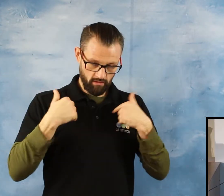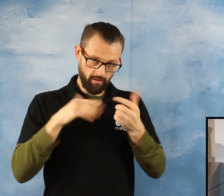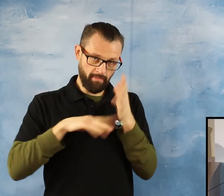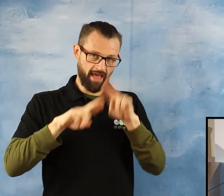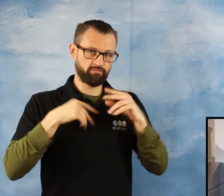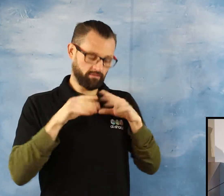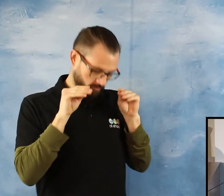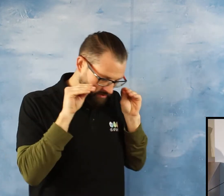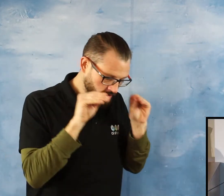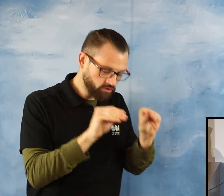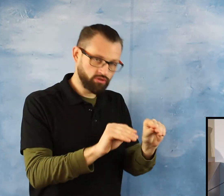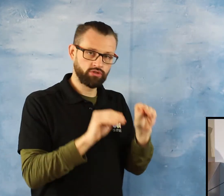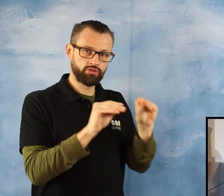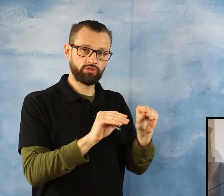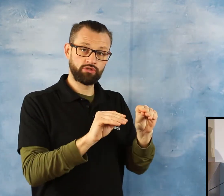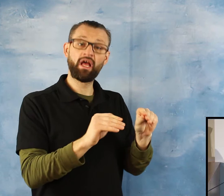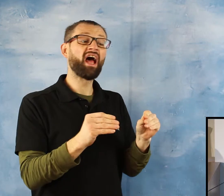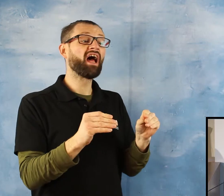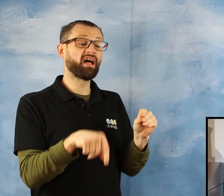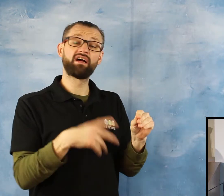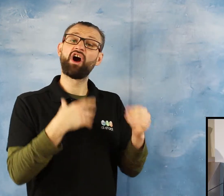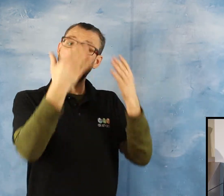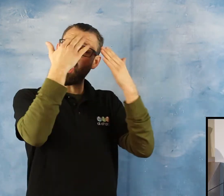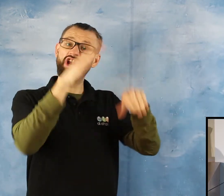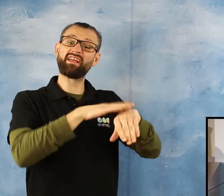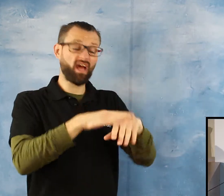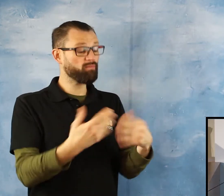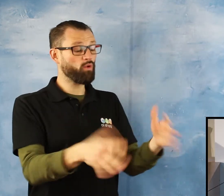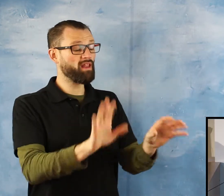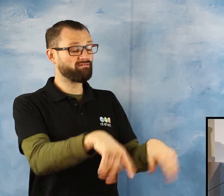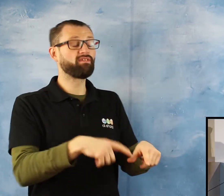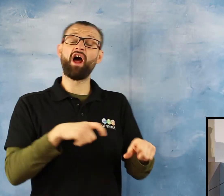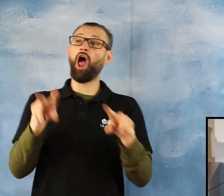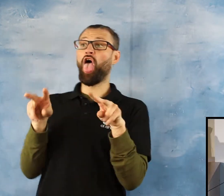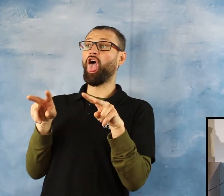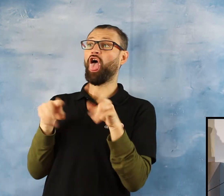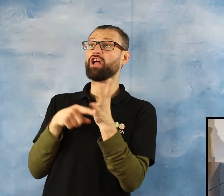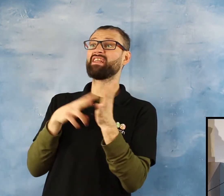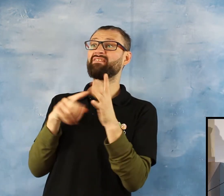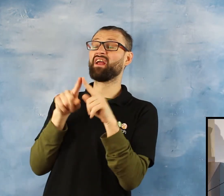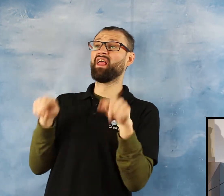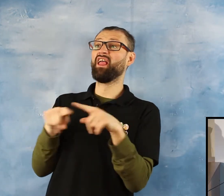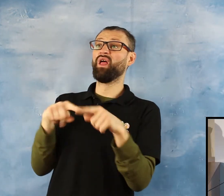them In this holiday Watching TV all day And playing All the games And internet